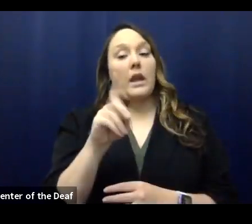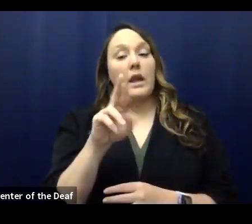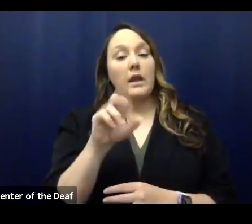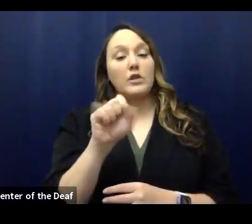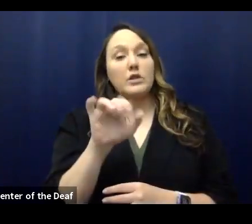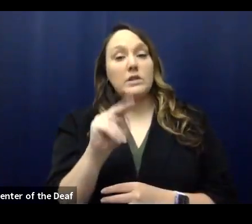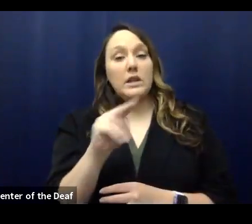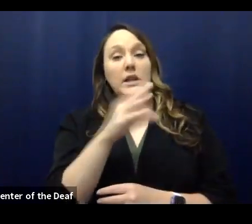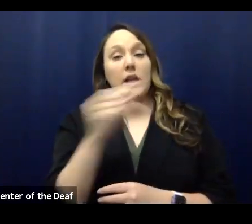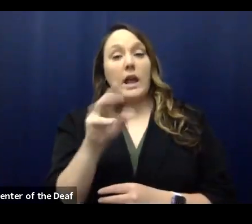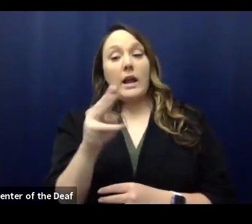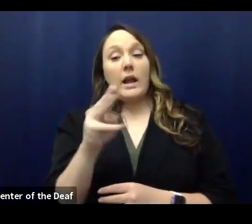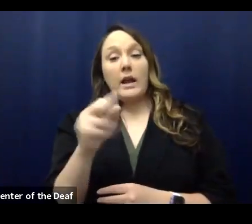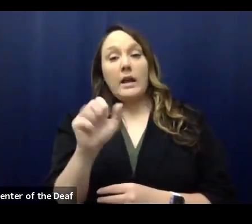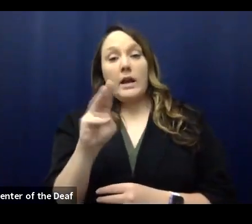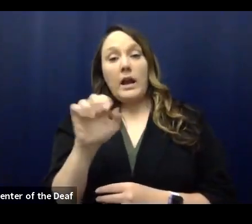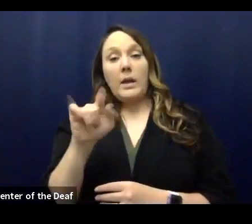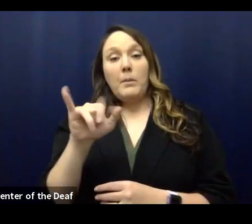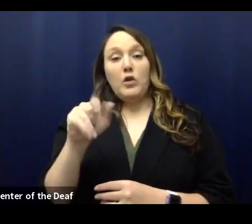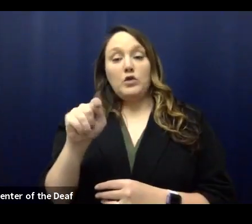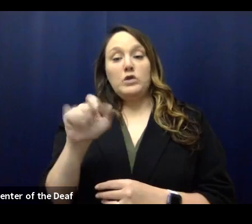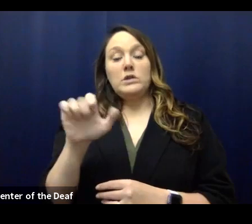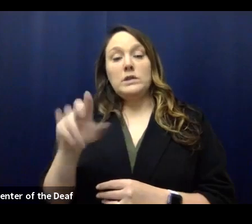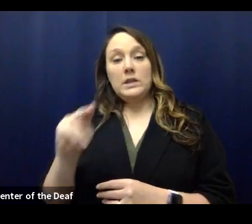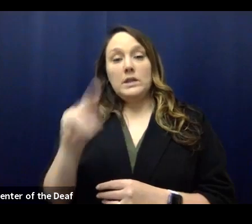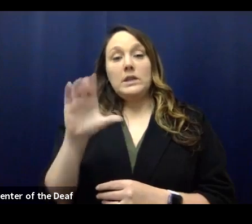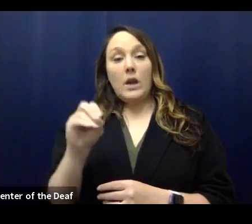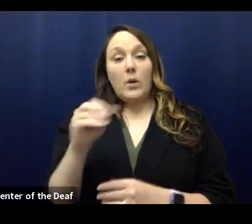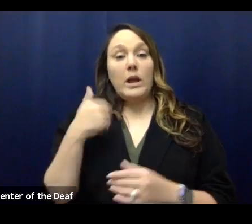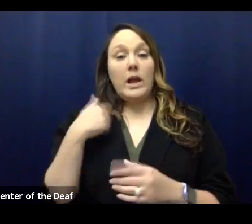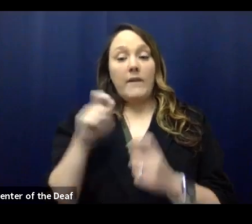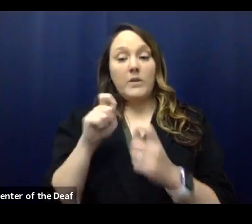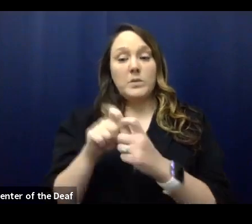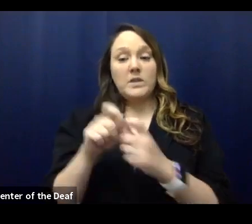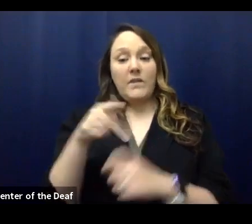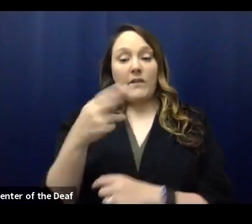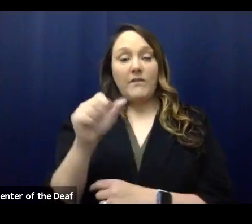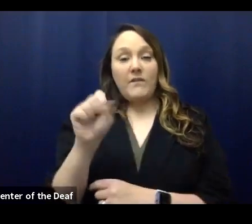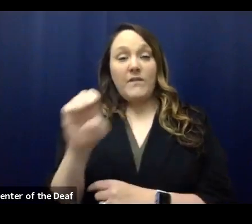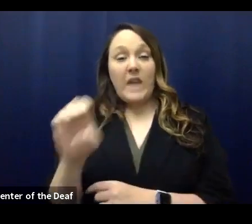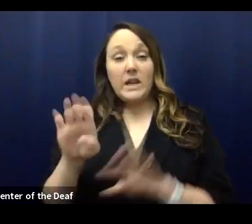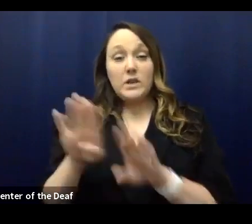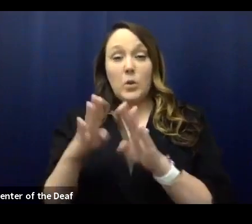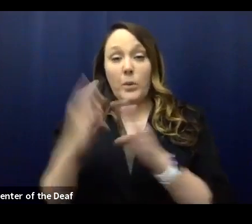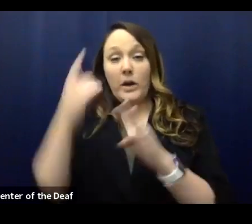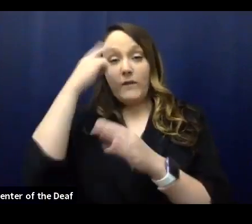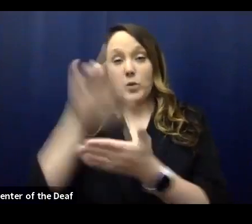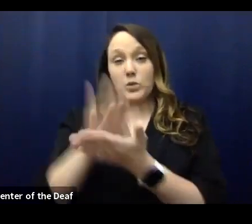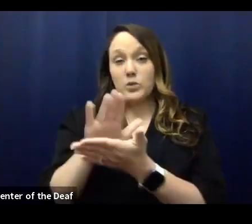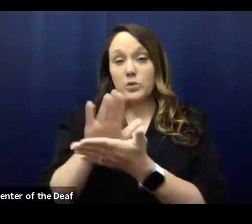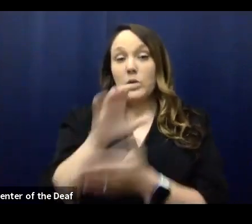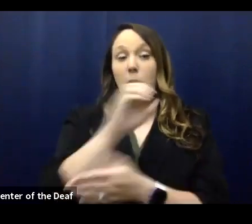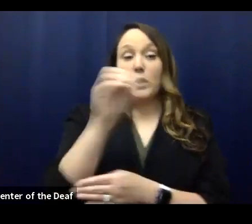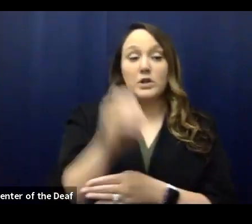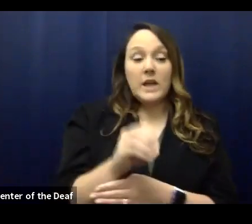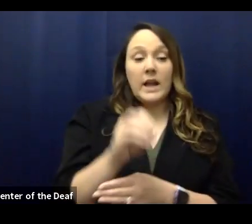County have specific thresholds for phased reopening in schools. These are specific percentages of active cases versus population that